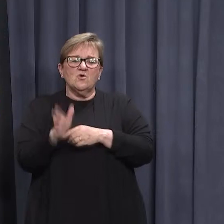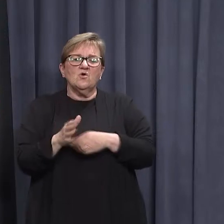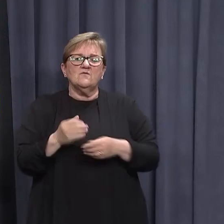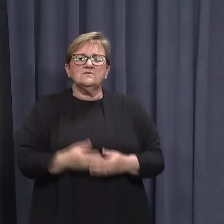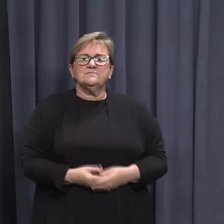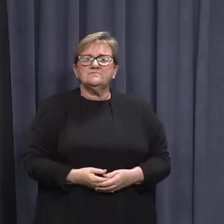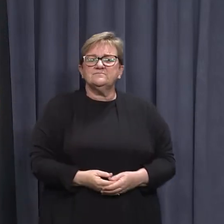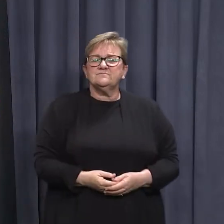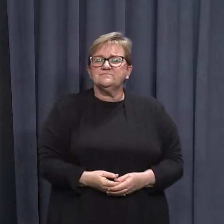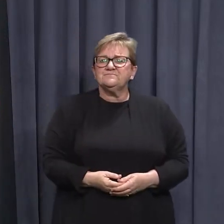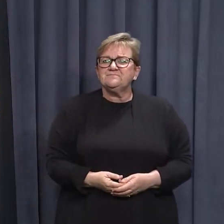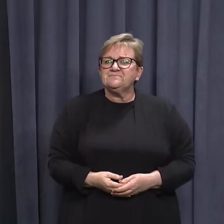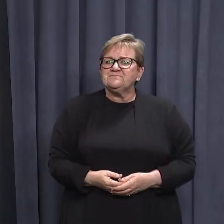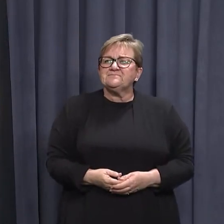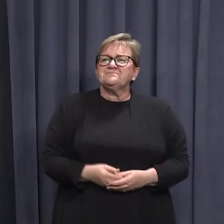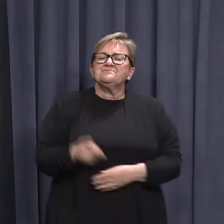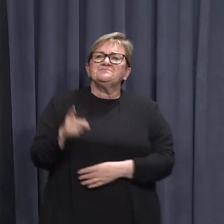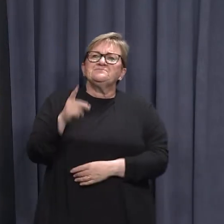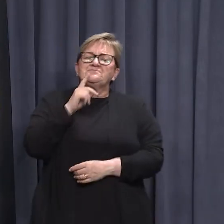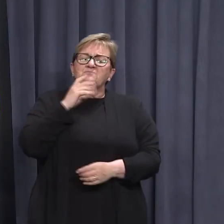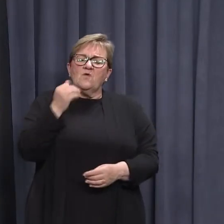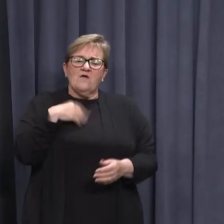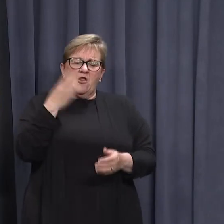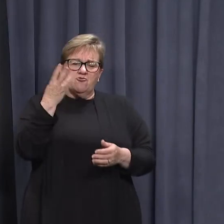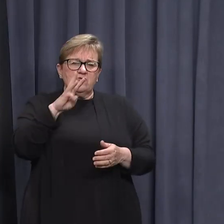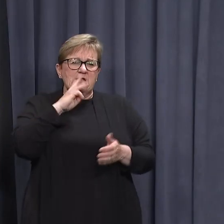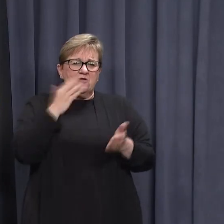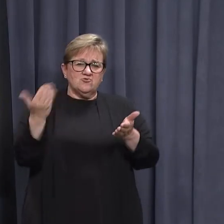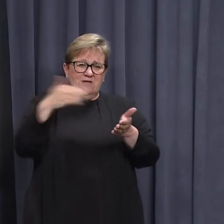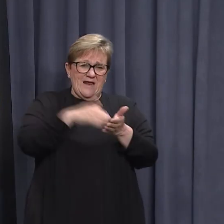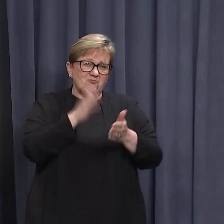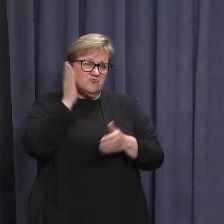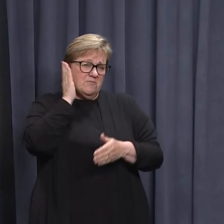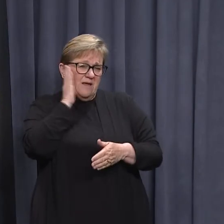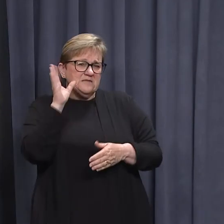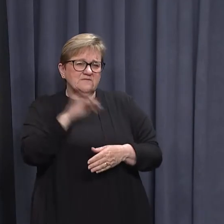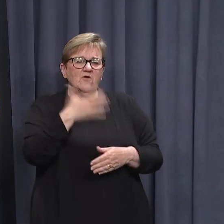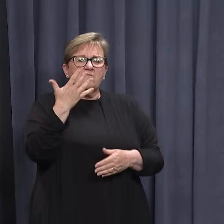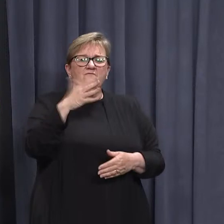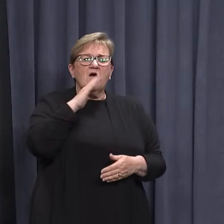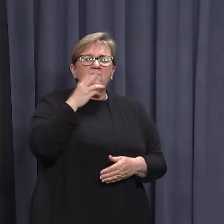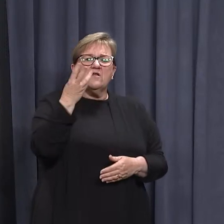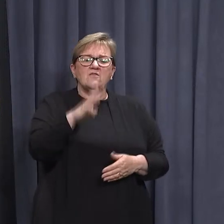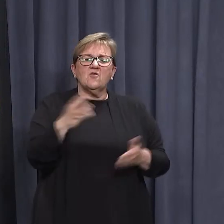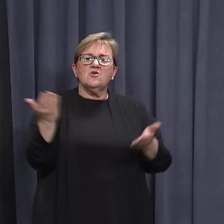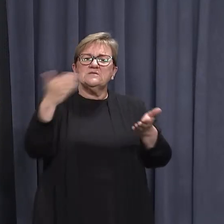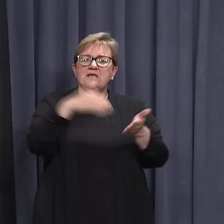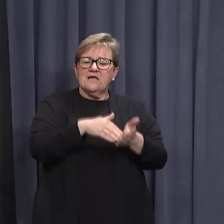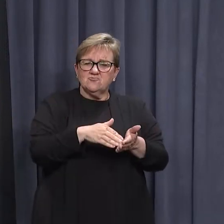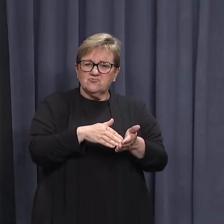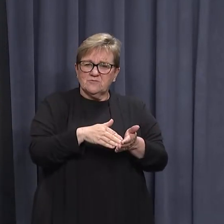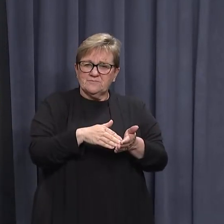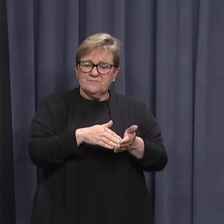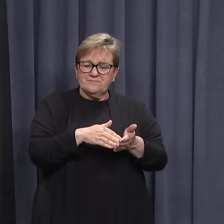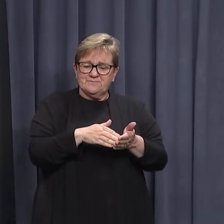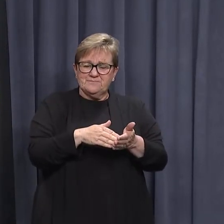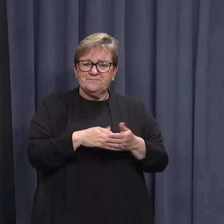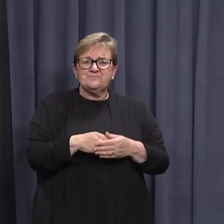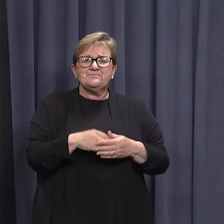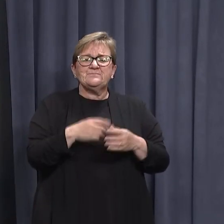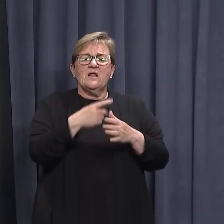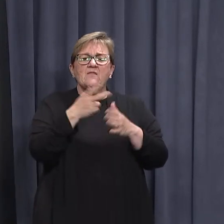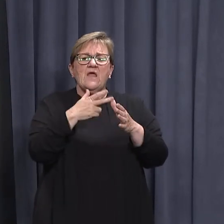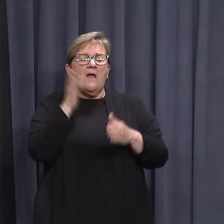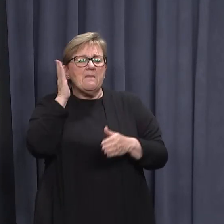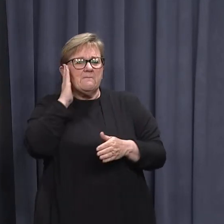So we've had 300 additional beds come online out of a 530 additional bed provision. And the